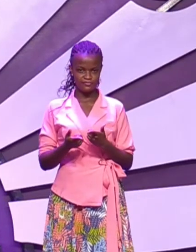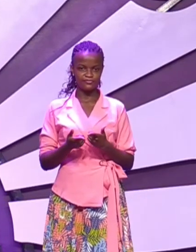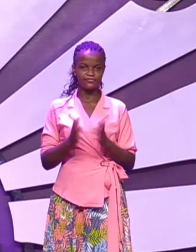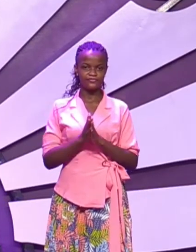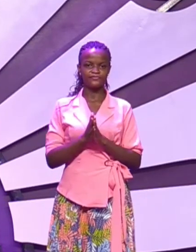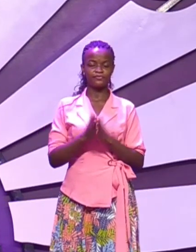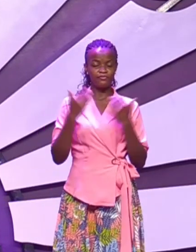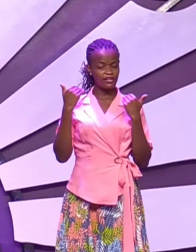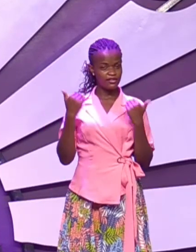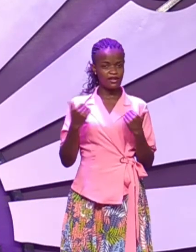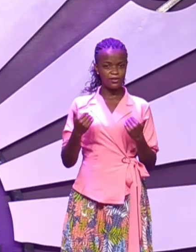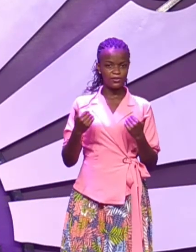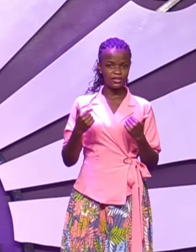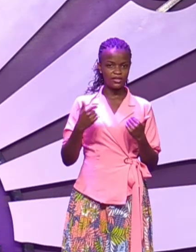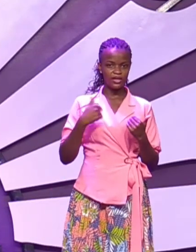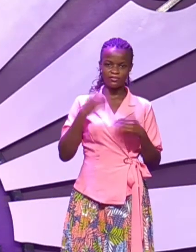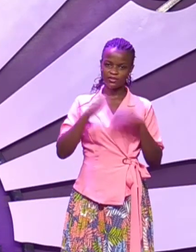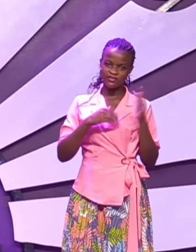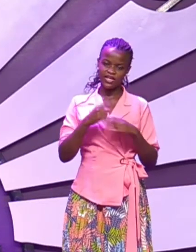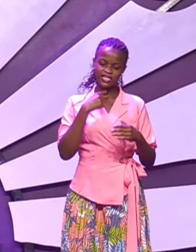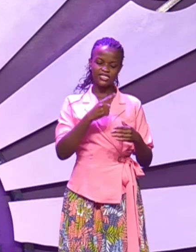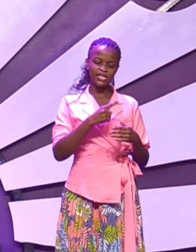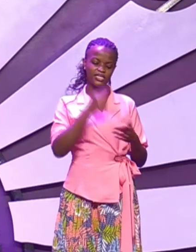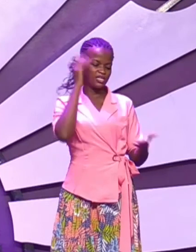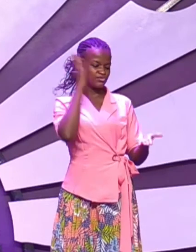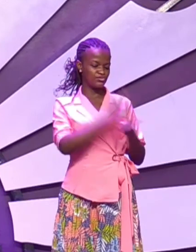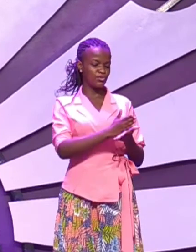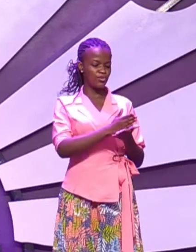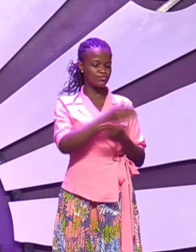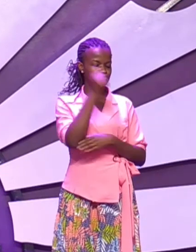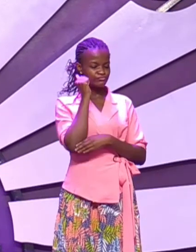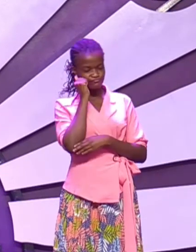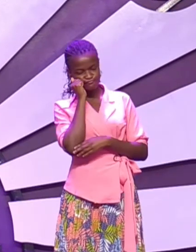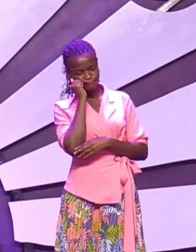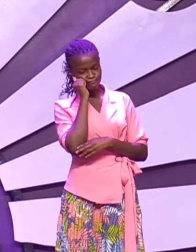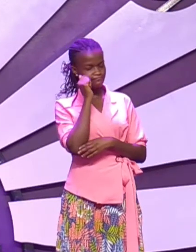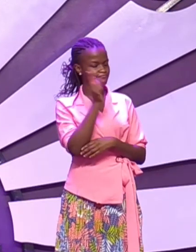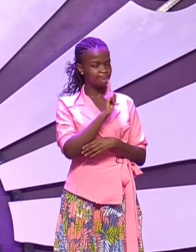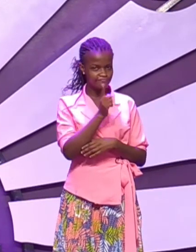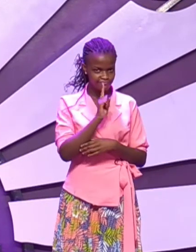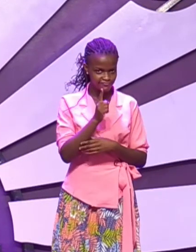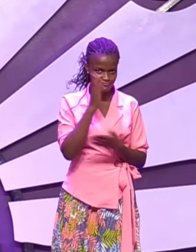I am not belittling grieving don't get me wrong when